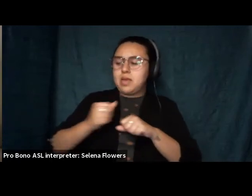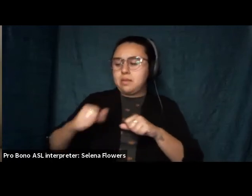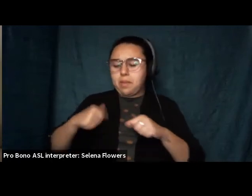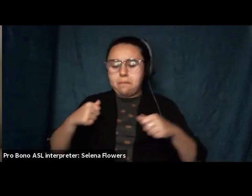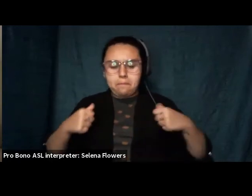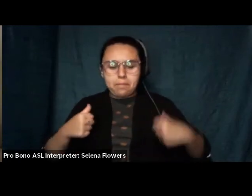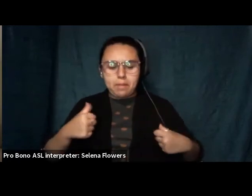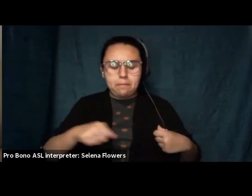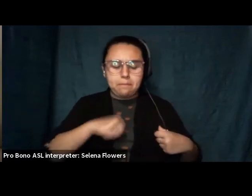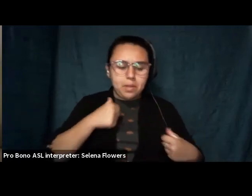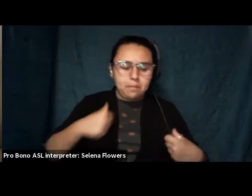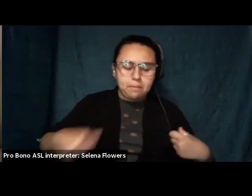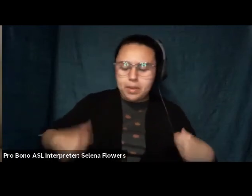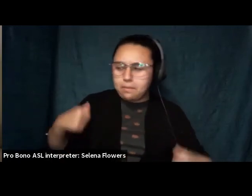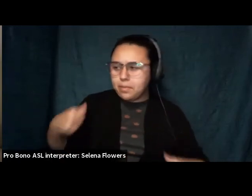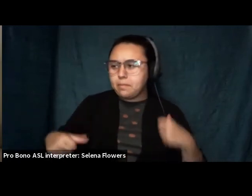north